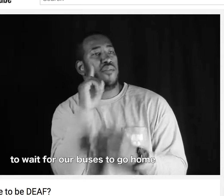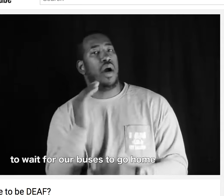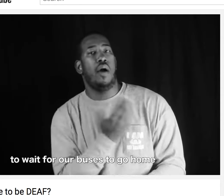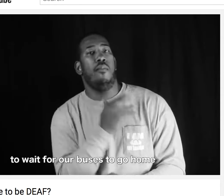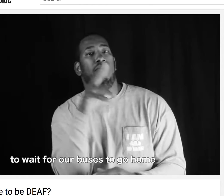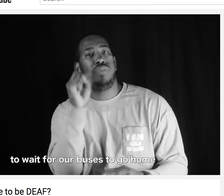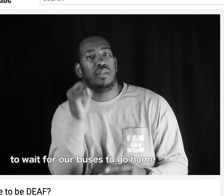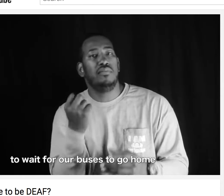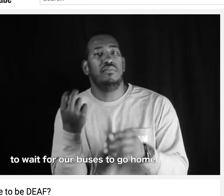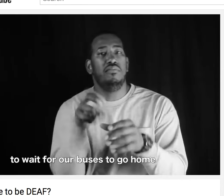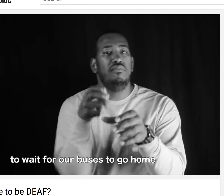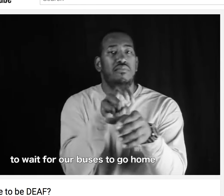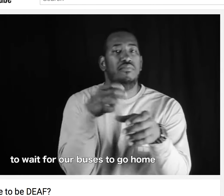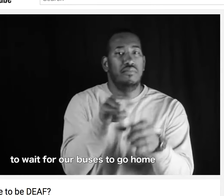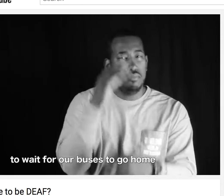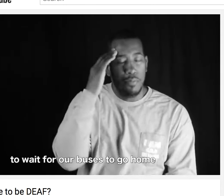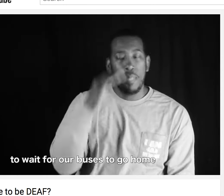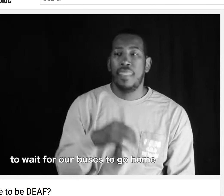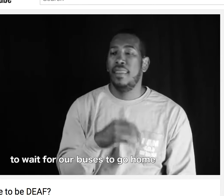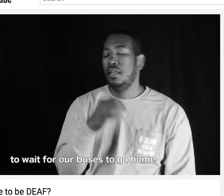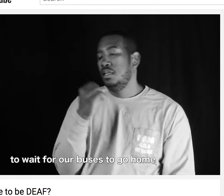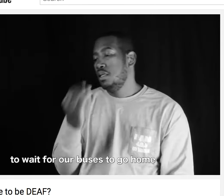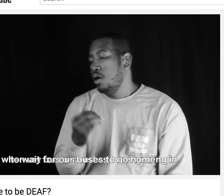grouping together, waiting for the bus.